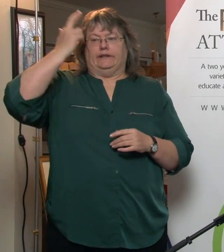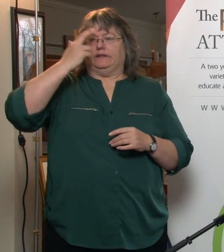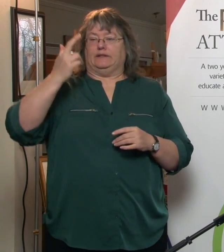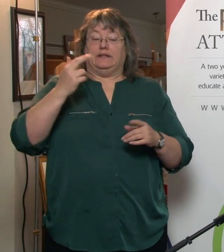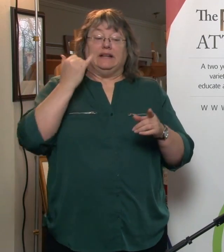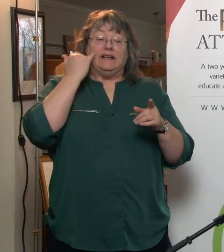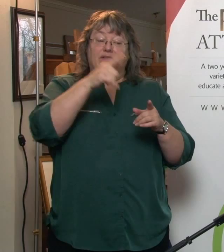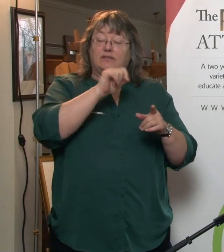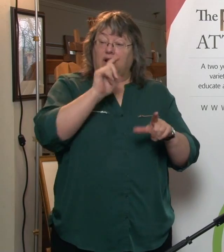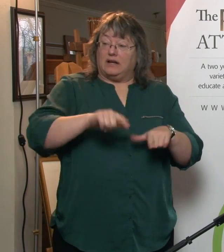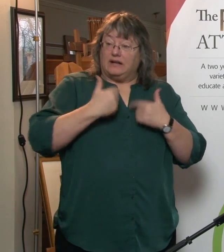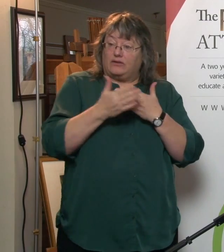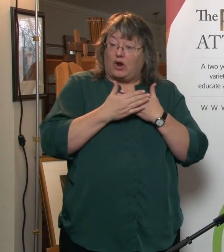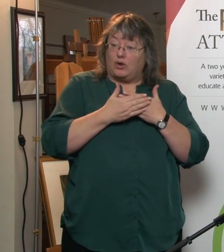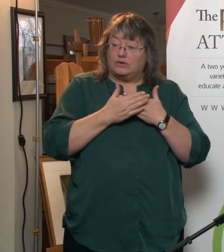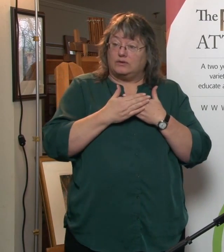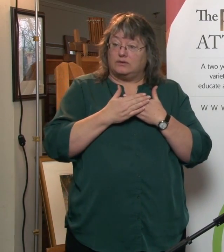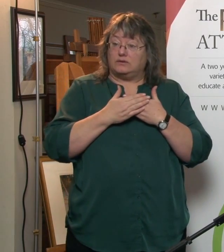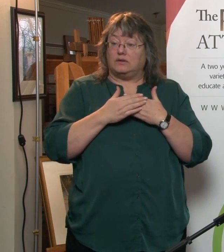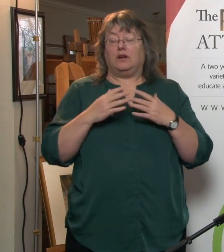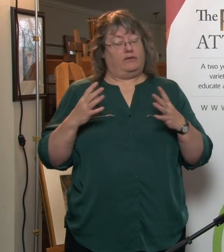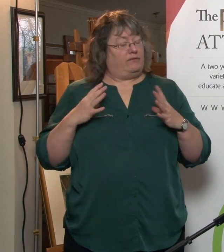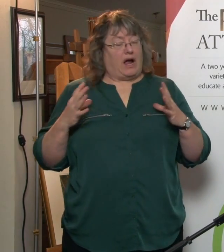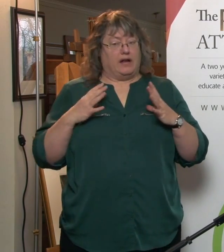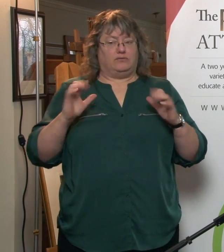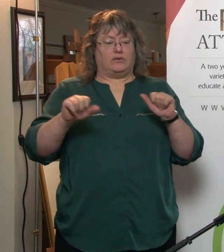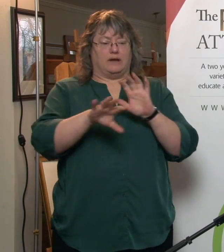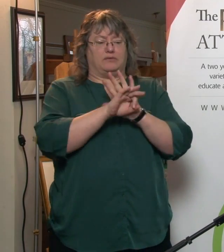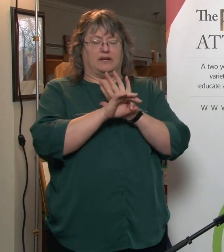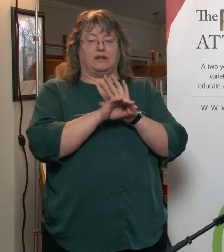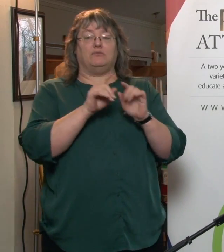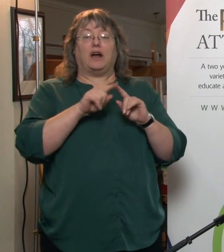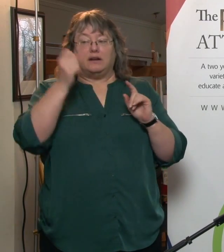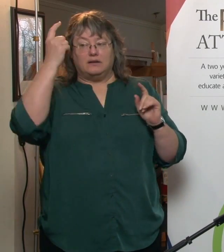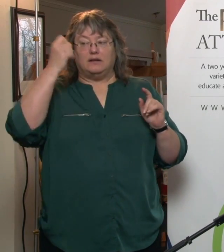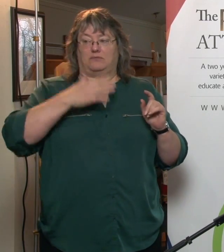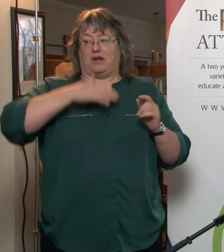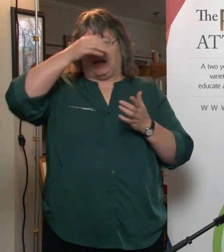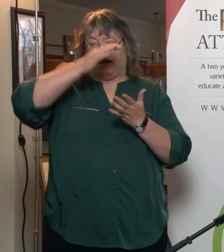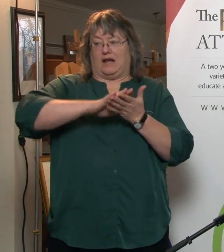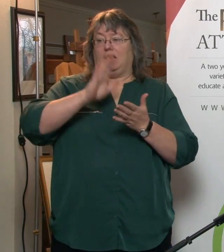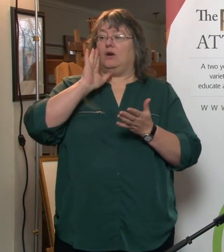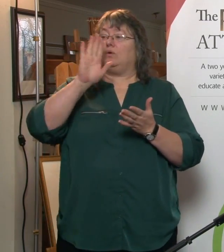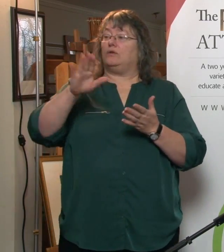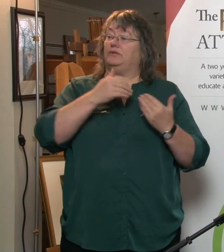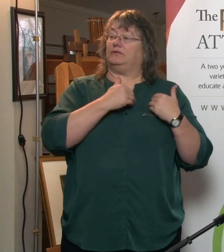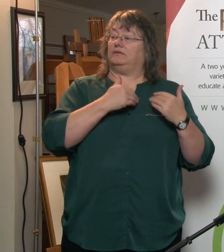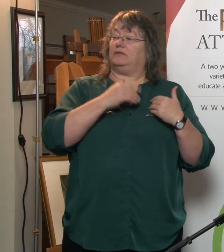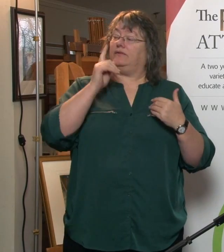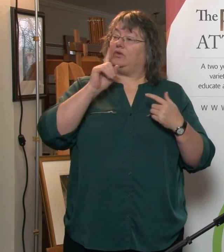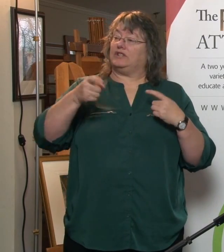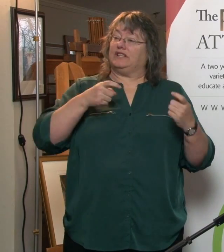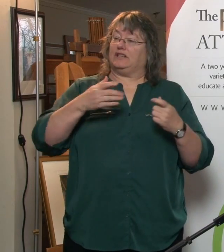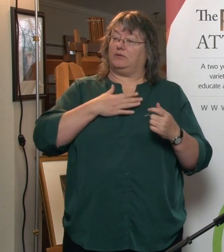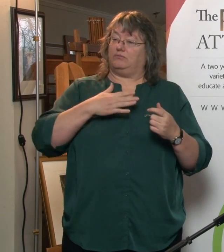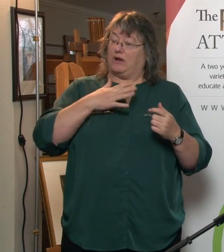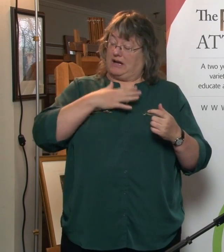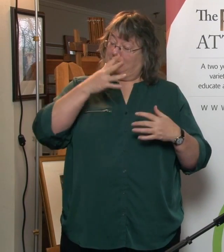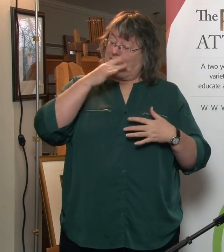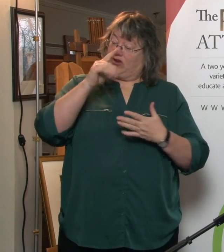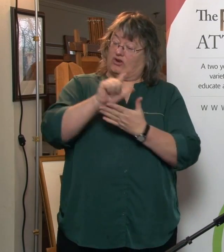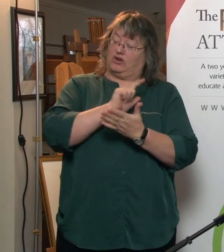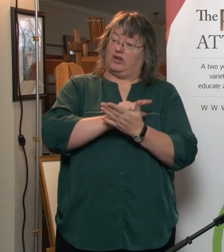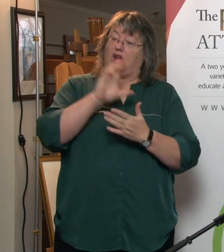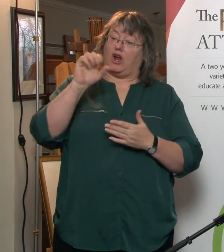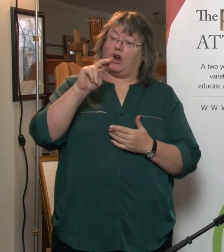near you, legally, they can do it. You can appoint them. But again, so my husband's going to be responsible for dealing with my mother-in-law's condo, the contents.